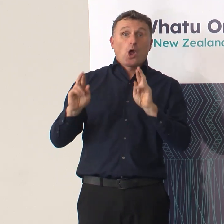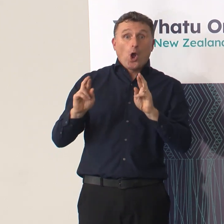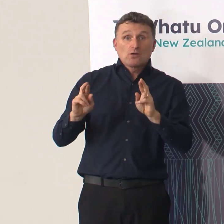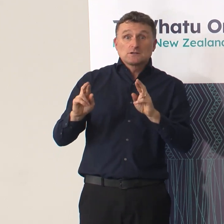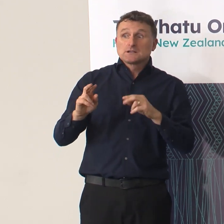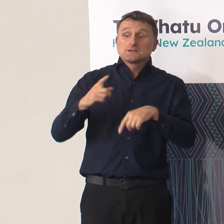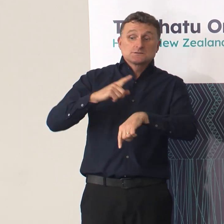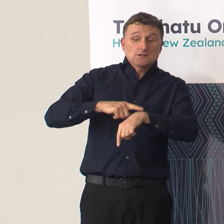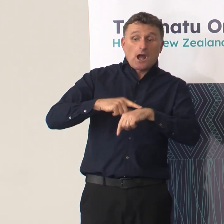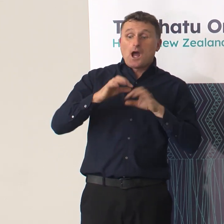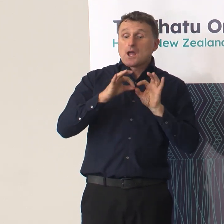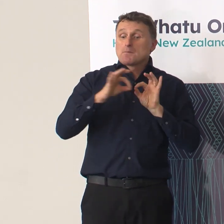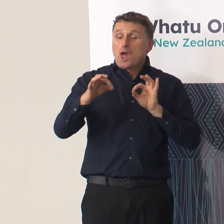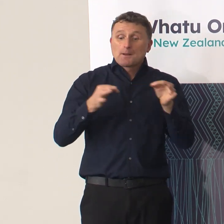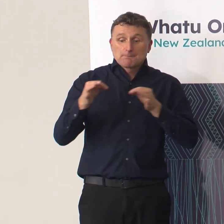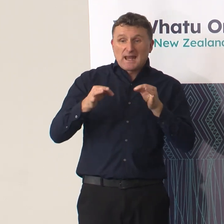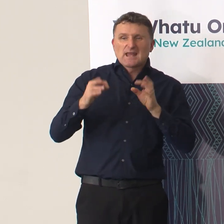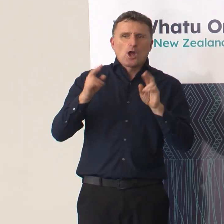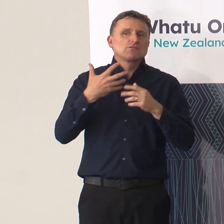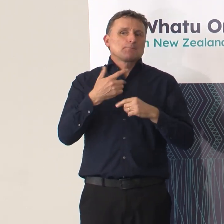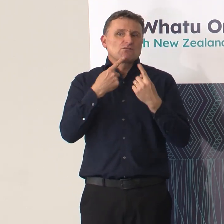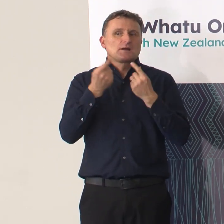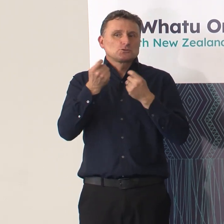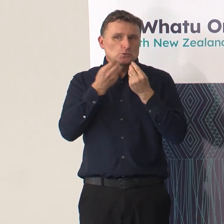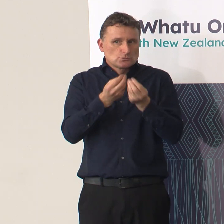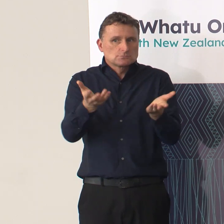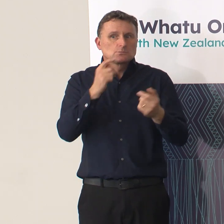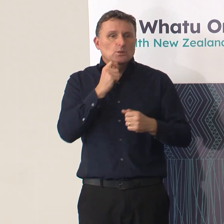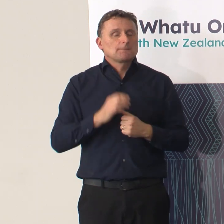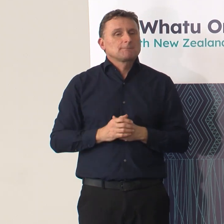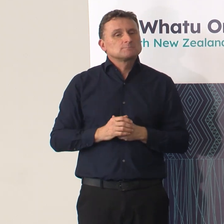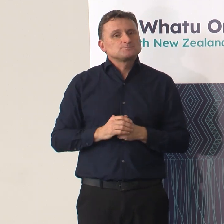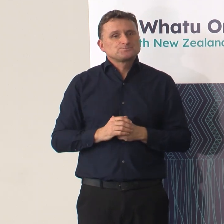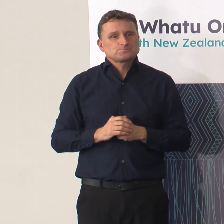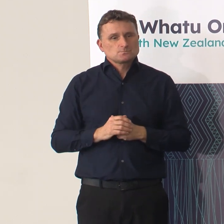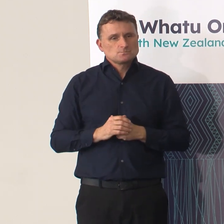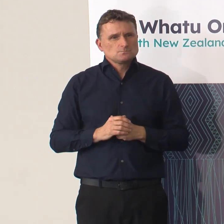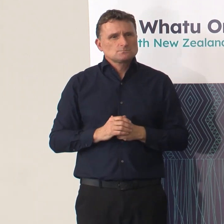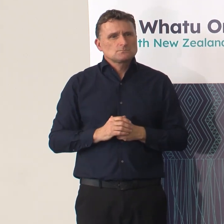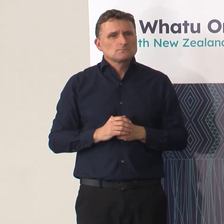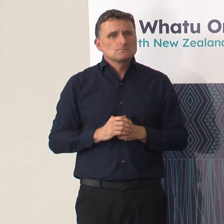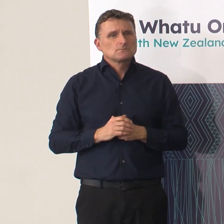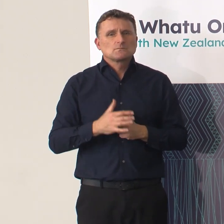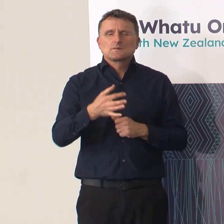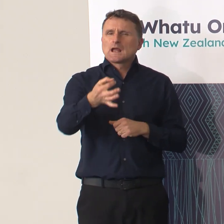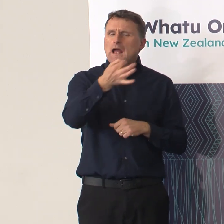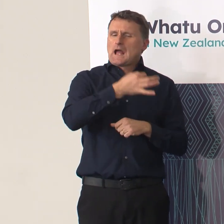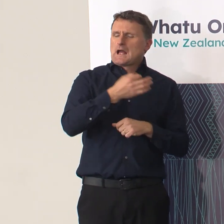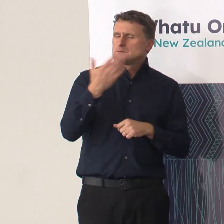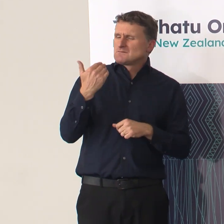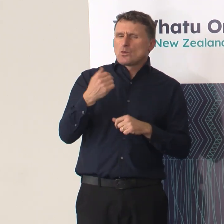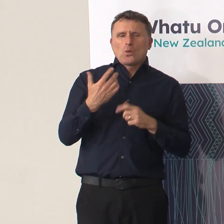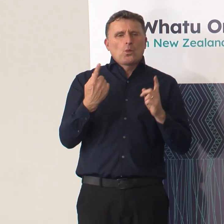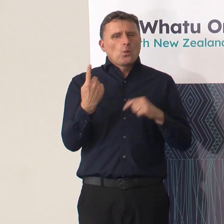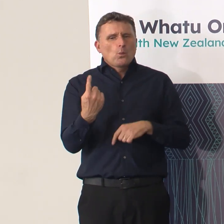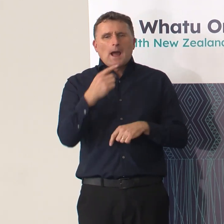timeline to share in the next week or so. Can I ask about the man who was masquerading as a doctor at